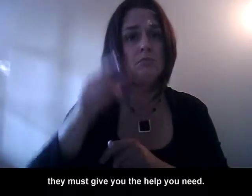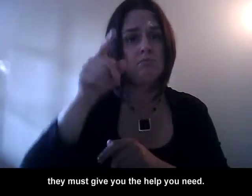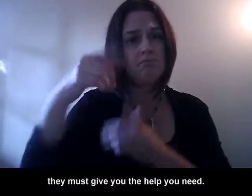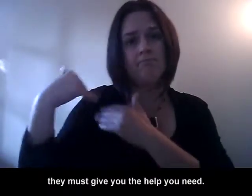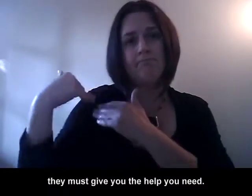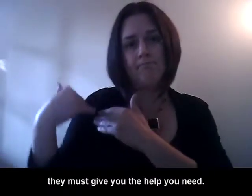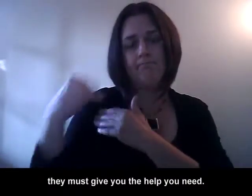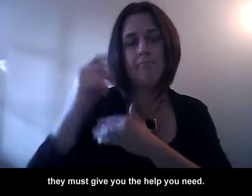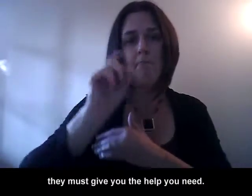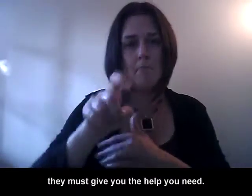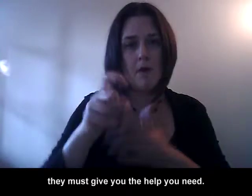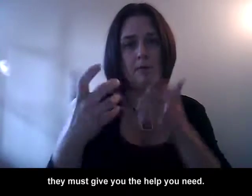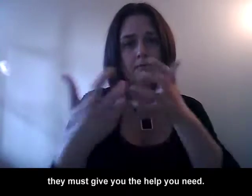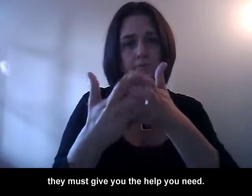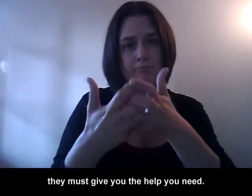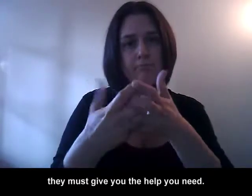they must give you the help you need.